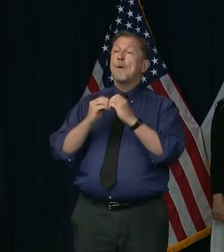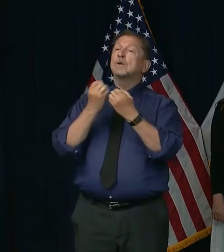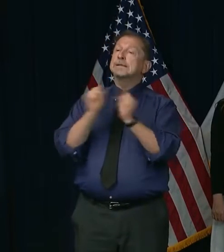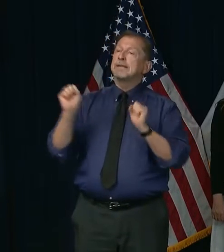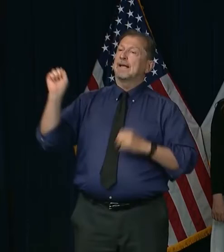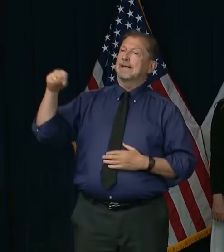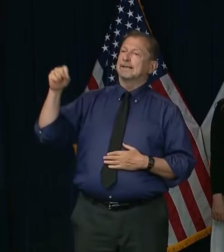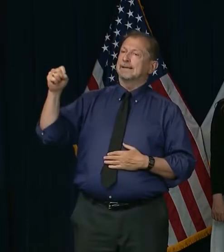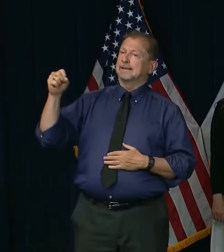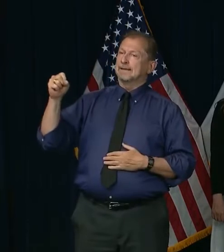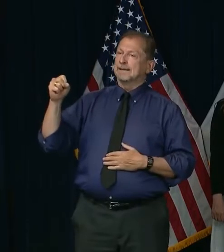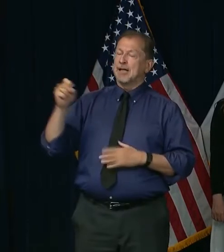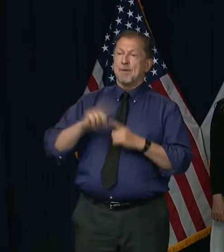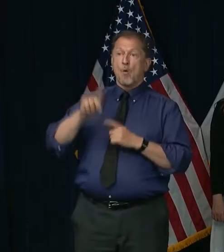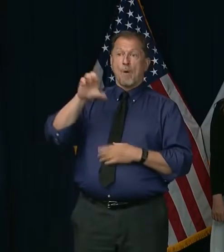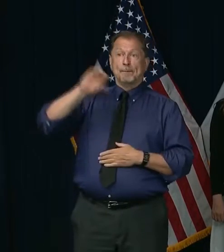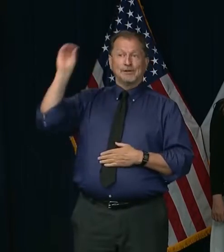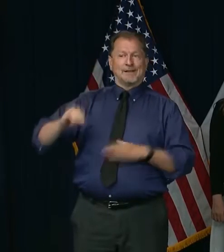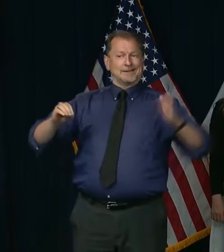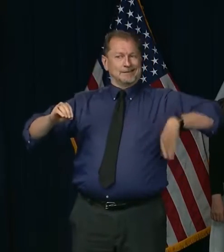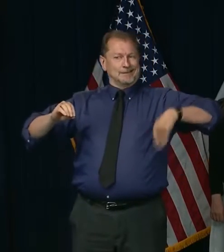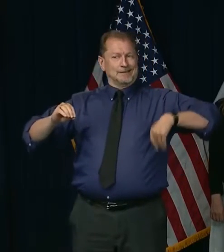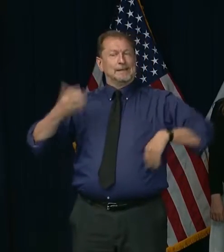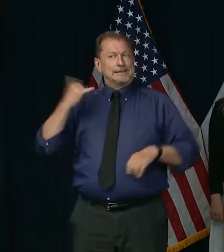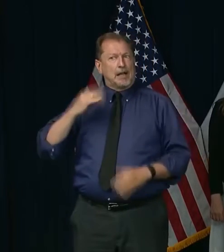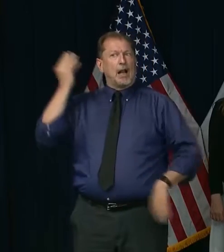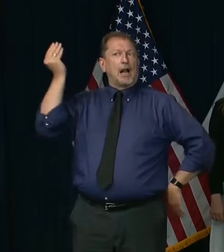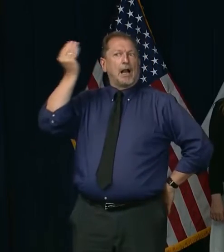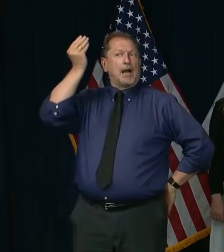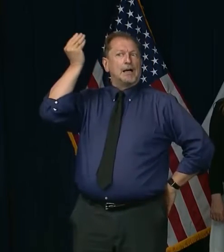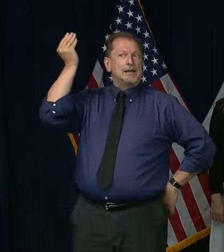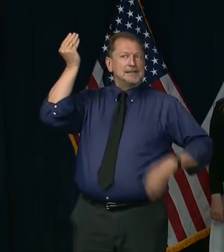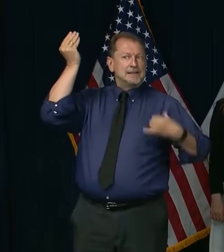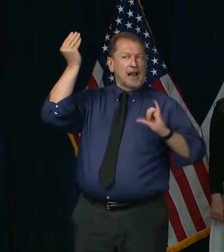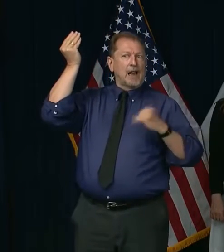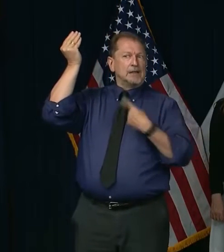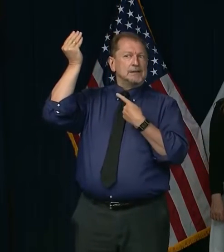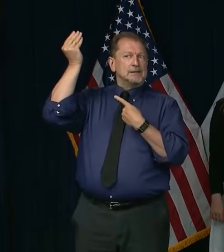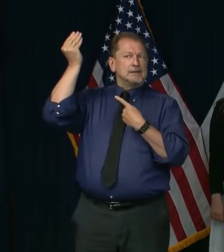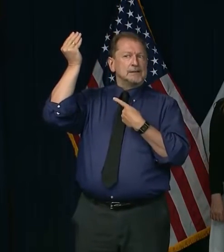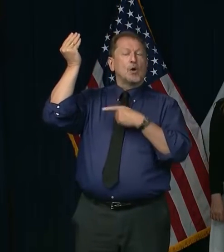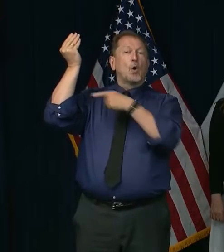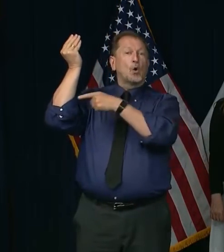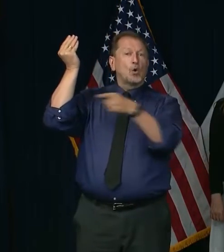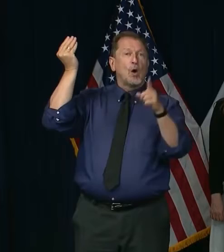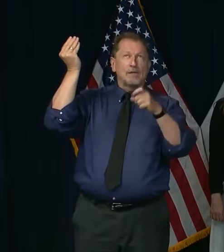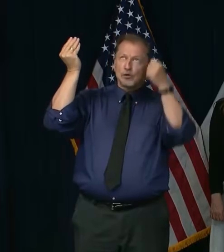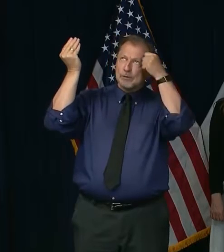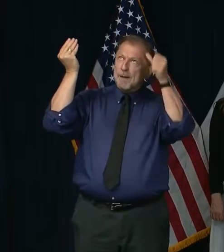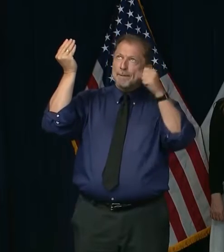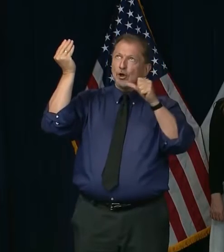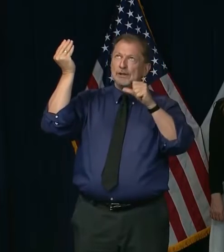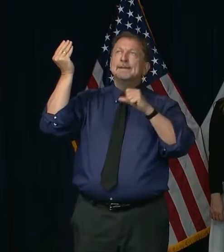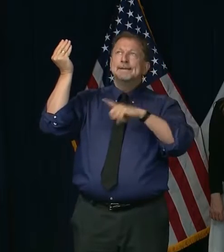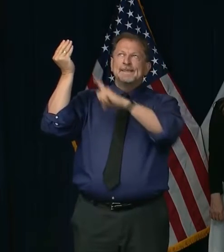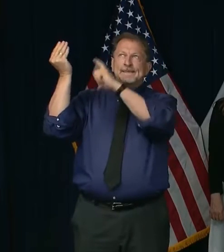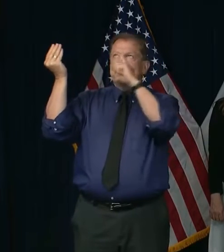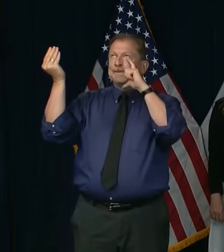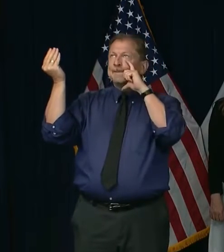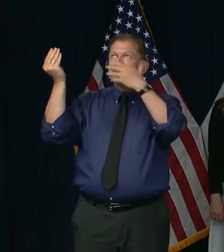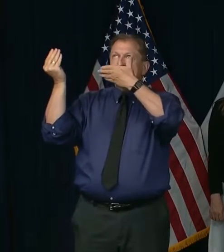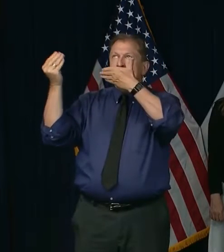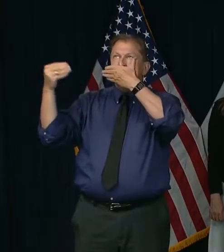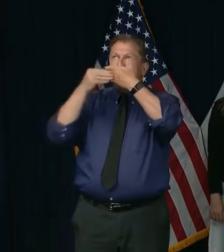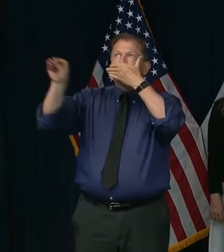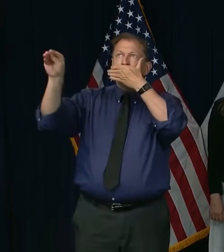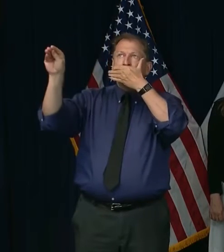but because the virus is still out there, we still have to remember the things that got us to this good situation so that we can